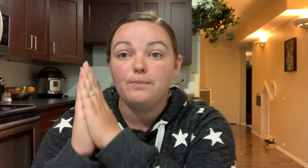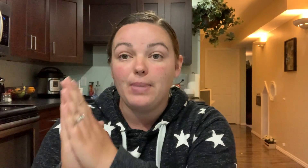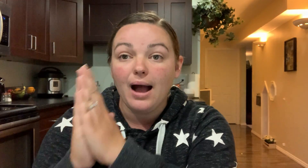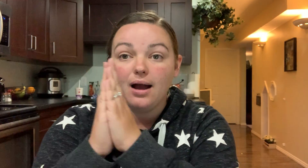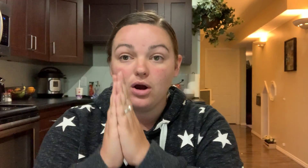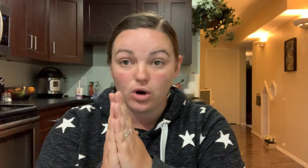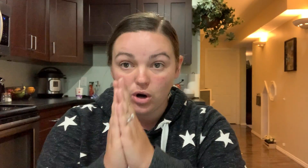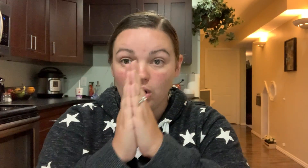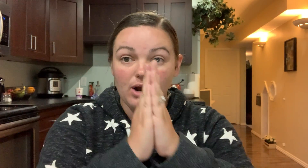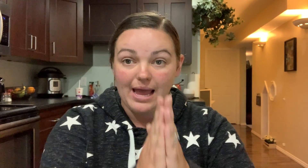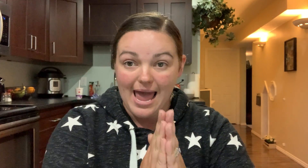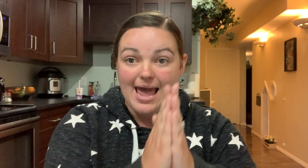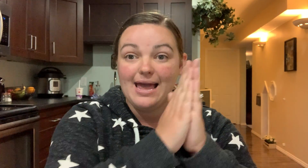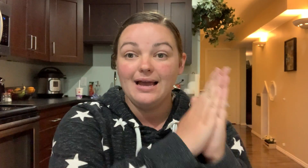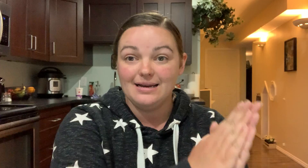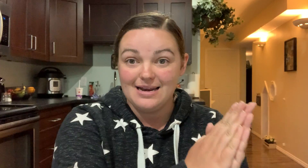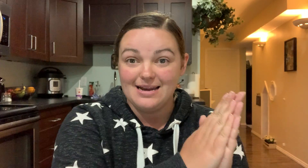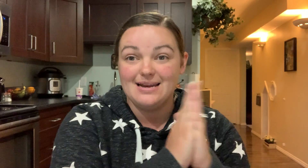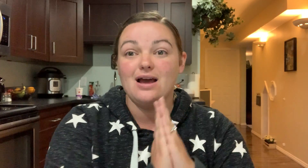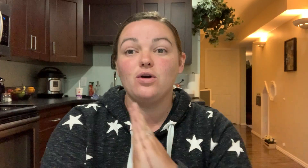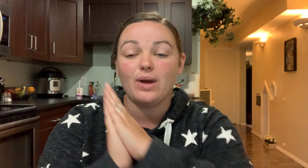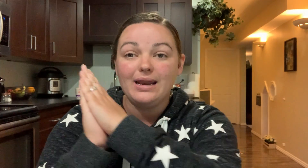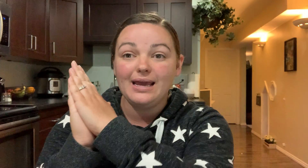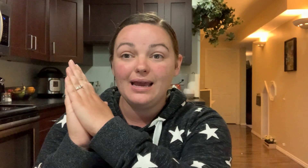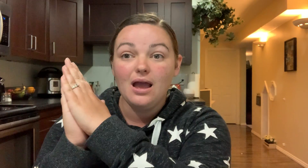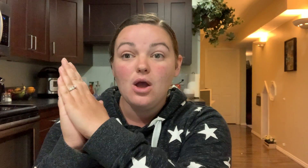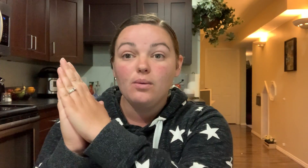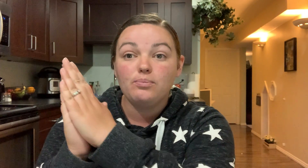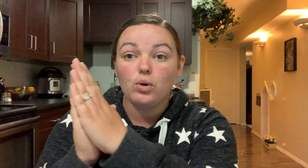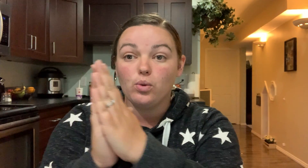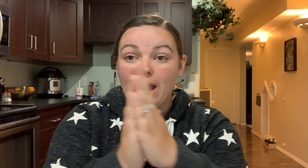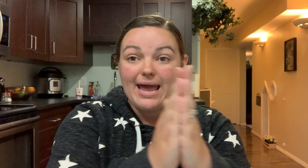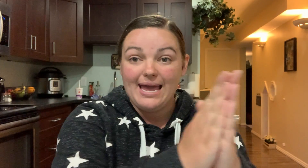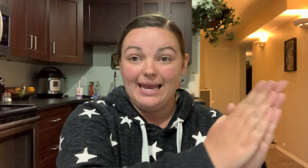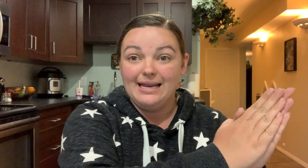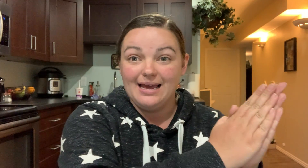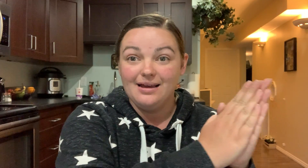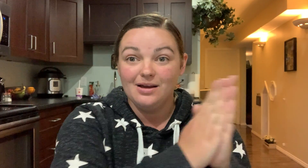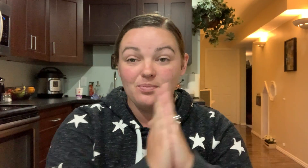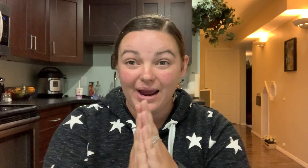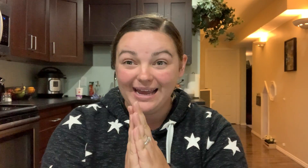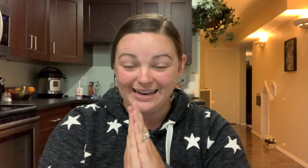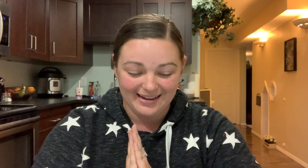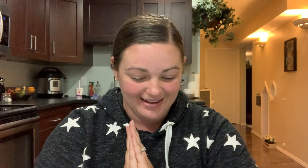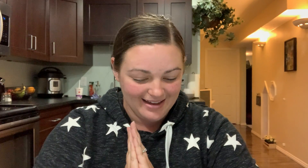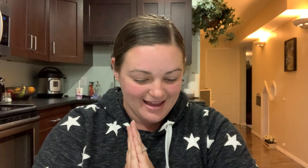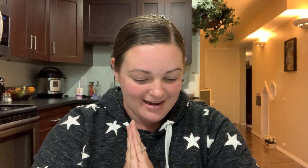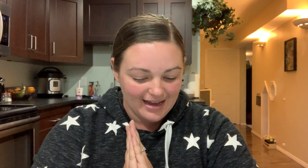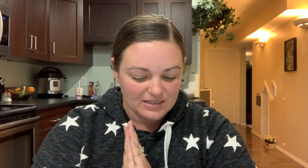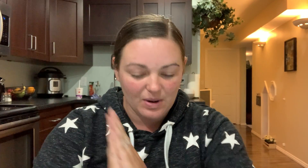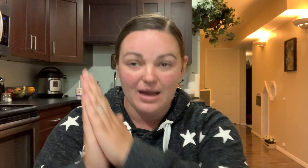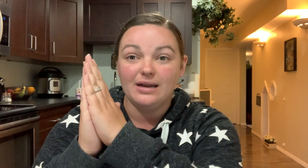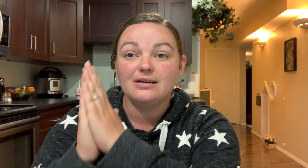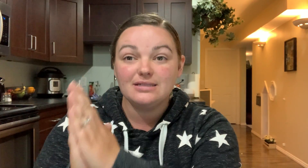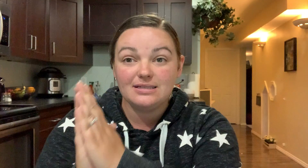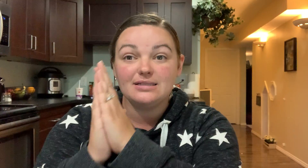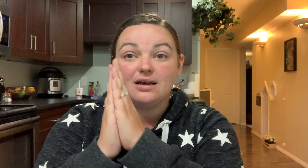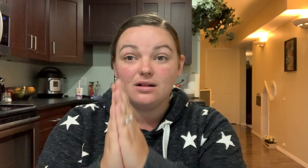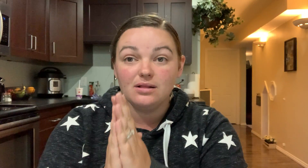buck or a mmm ready brain brain next one oh